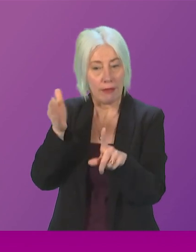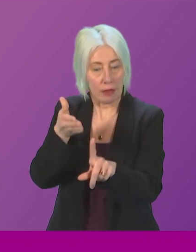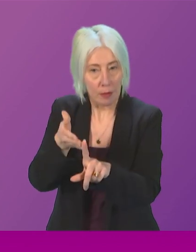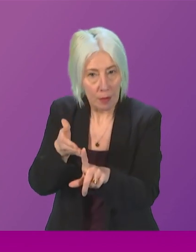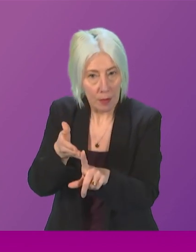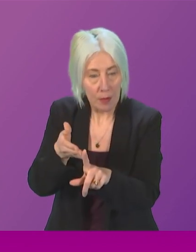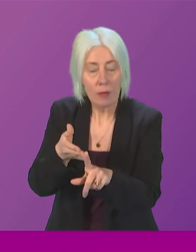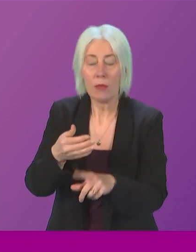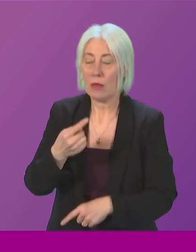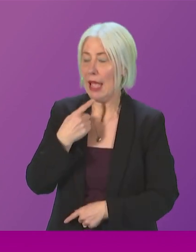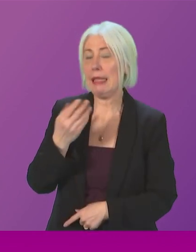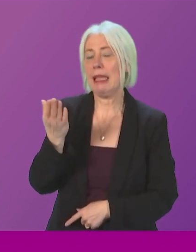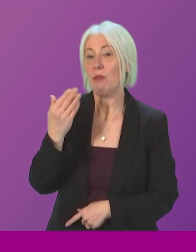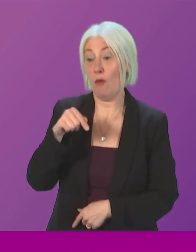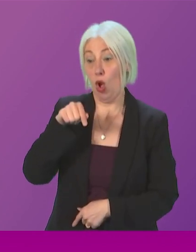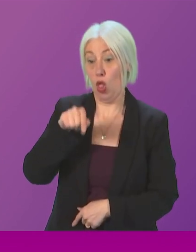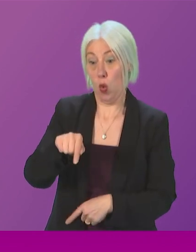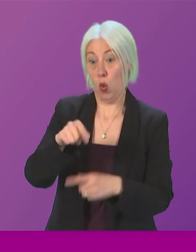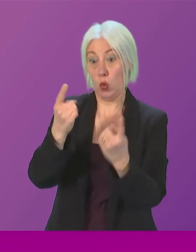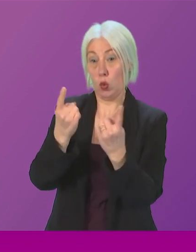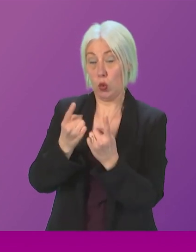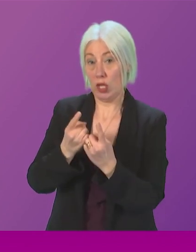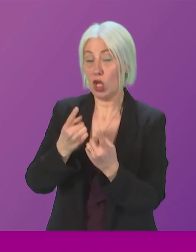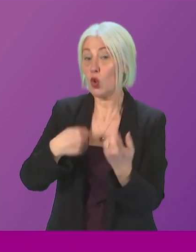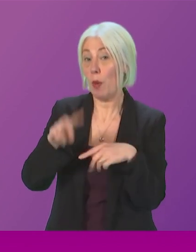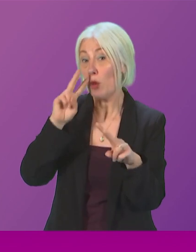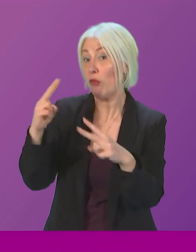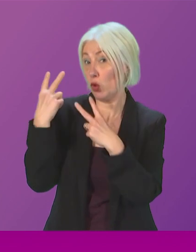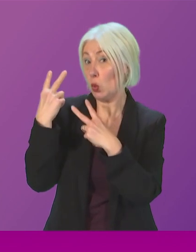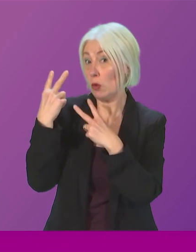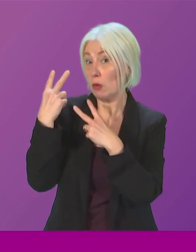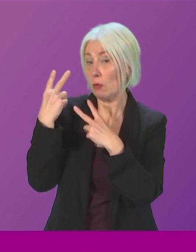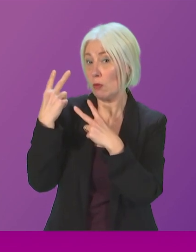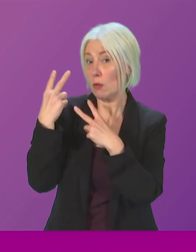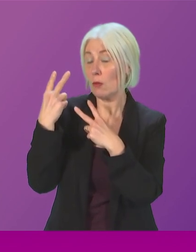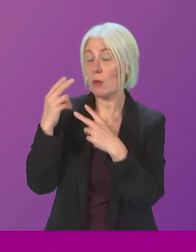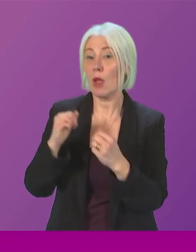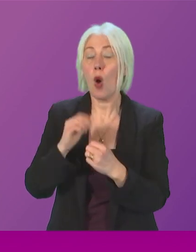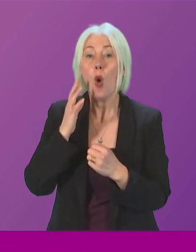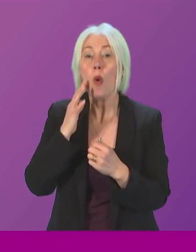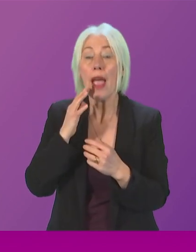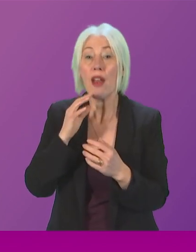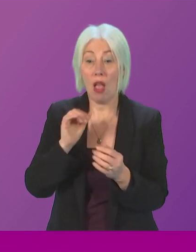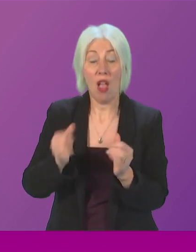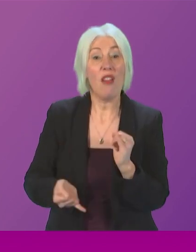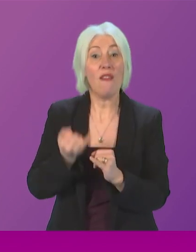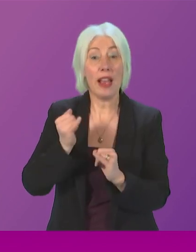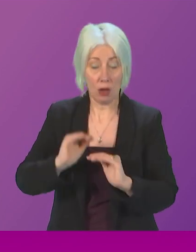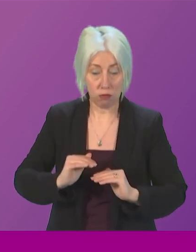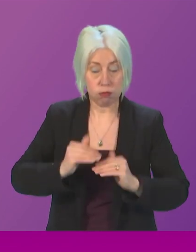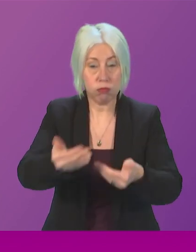my previous answer that these matters are under review and that of course when it comes to the final provision of youth